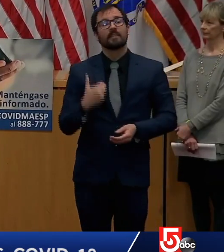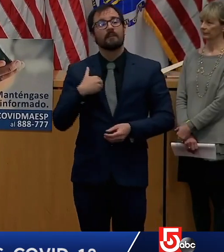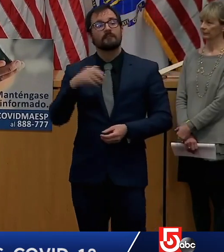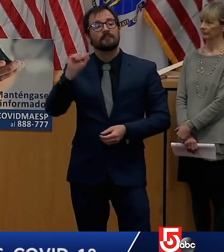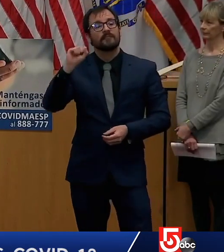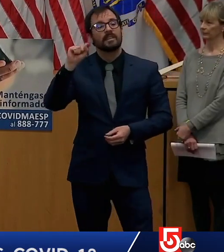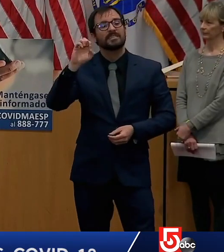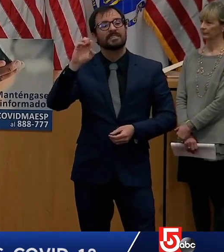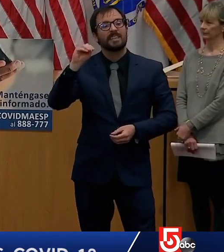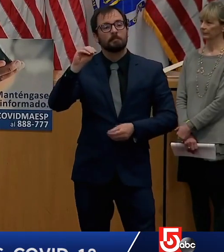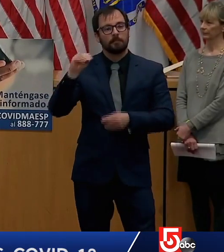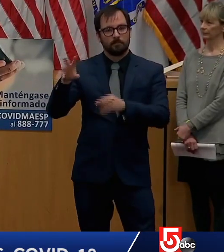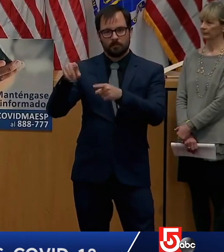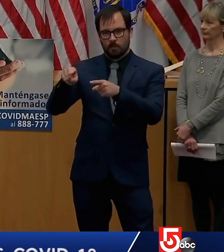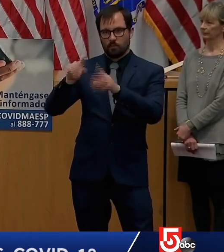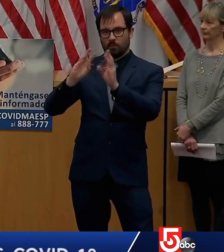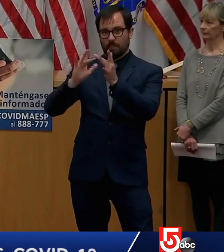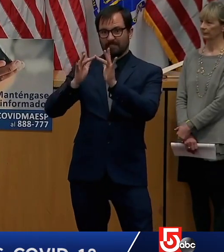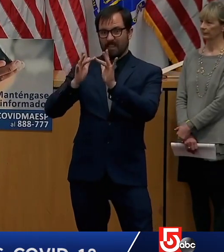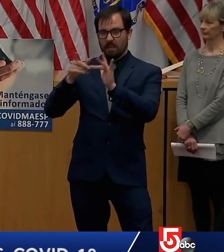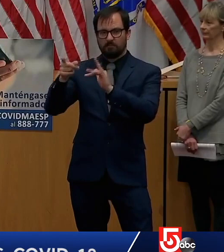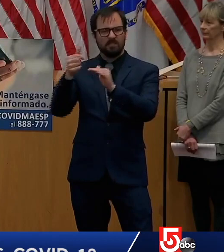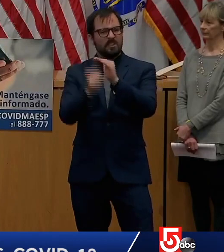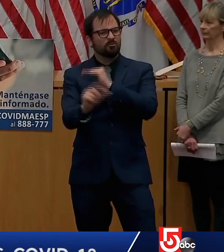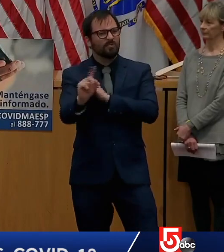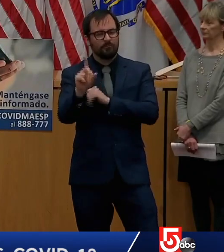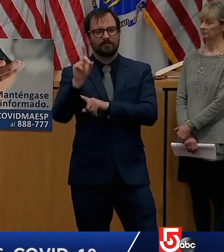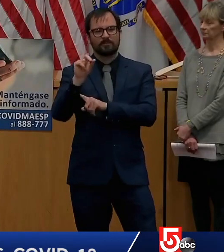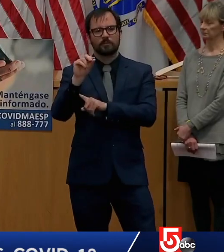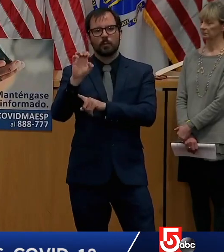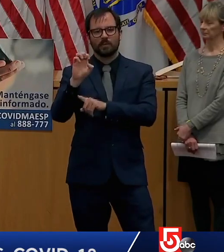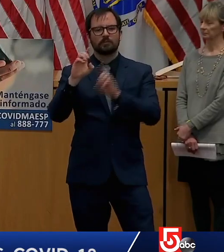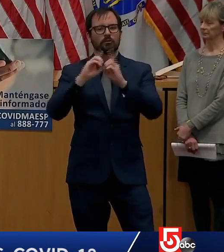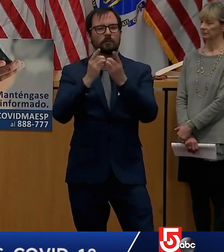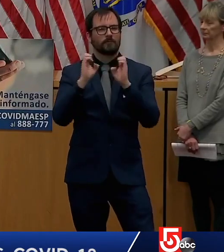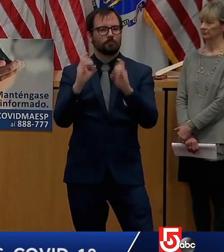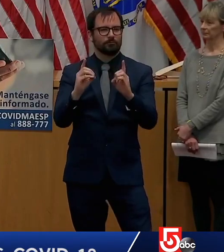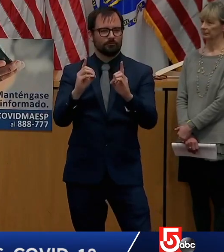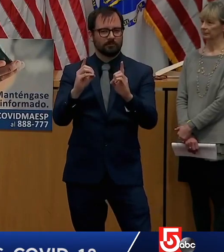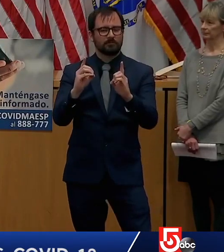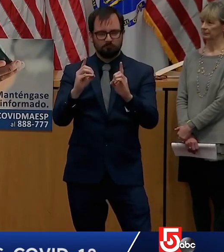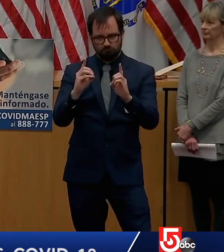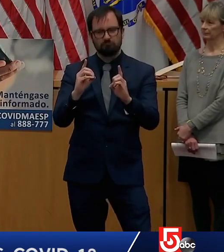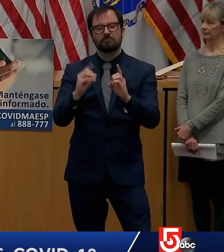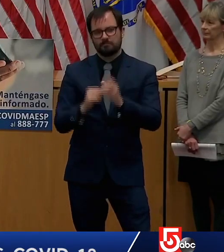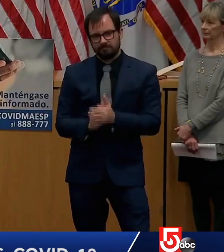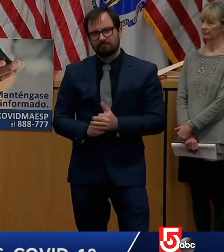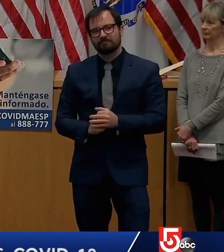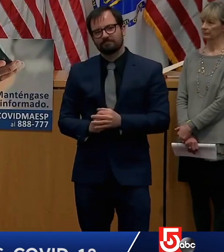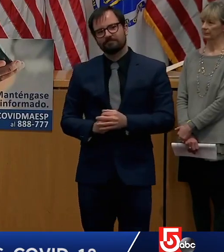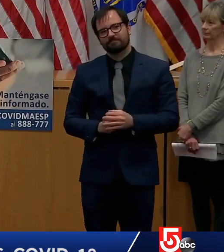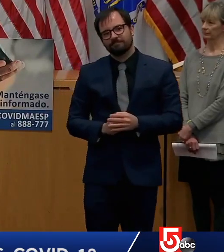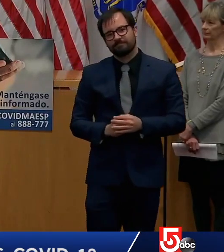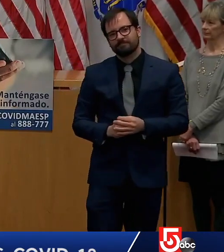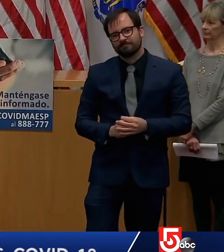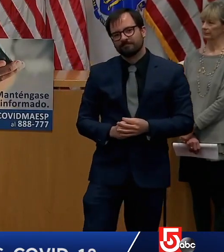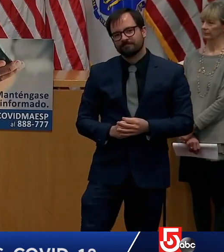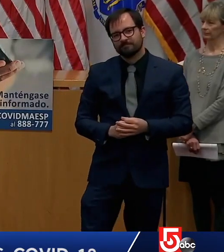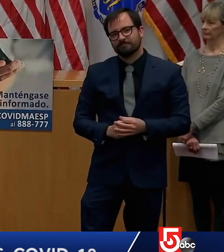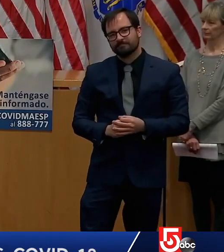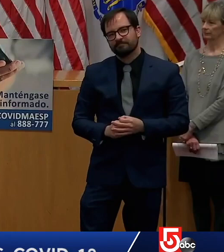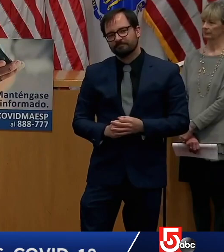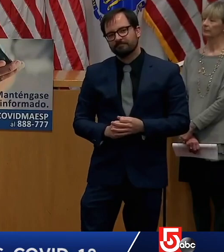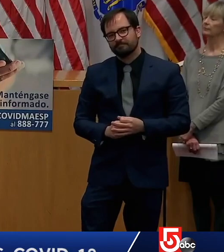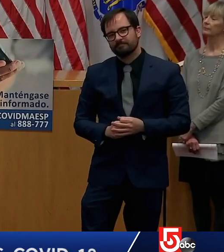19 slash stem i also wish to announce regarding student